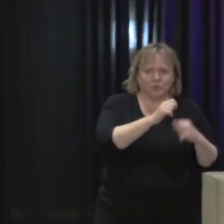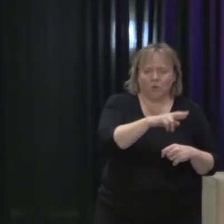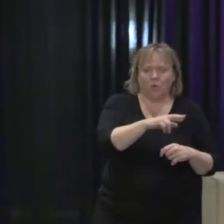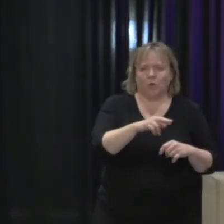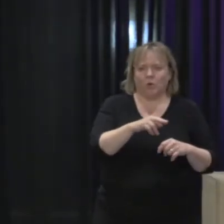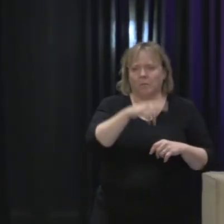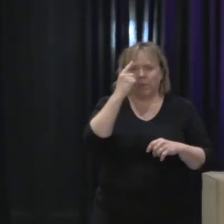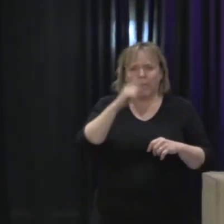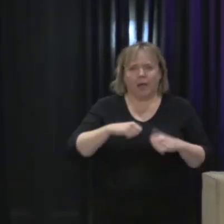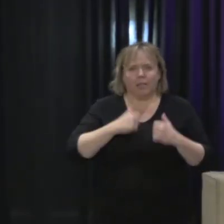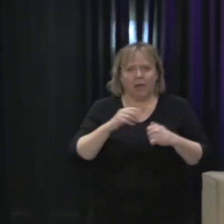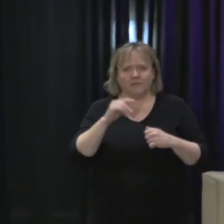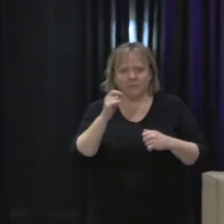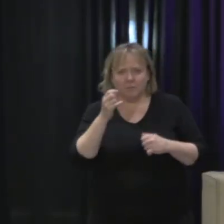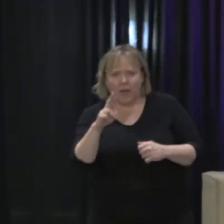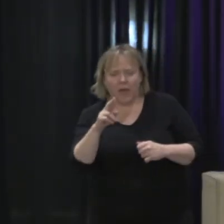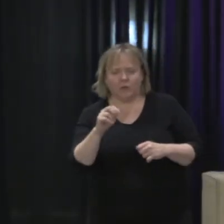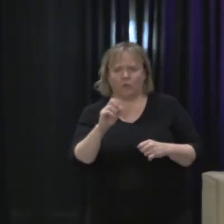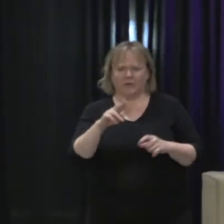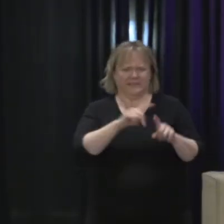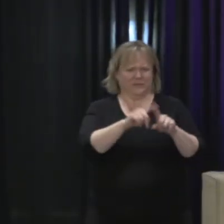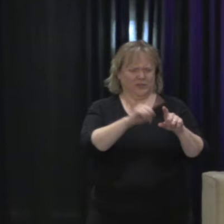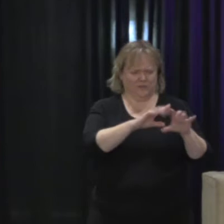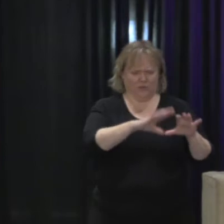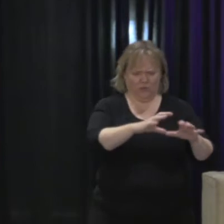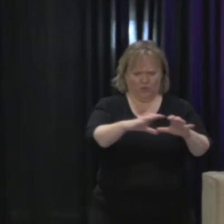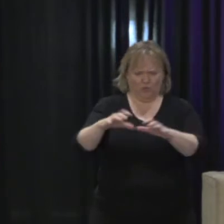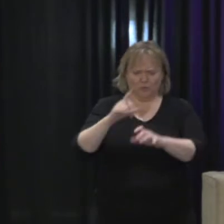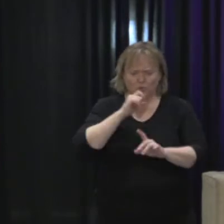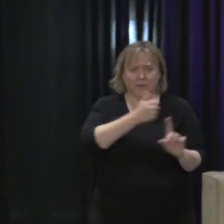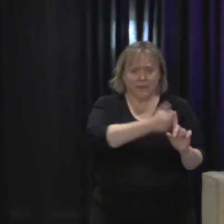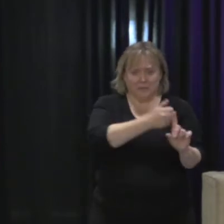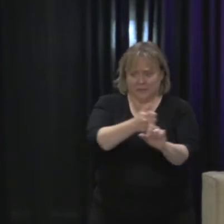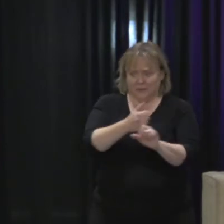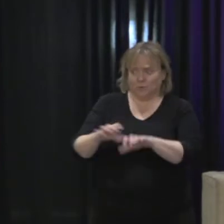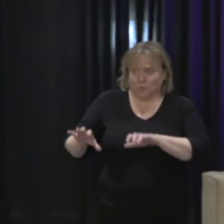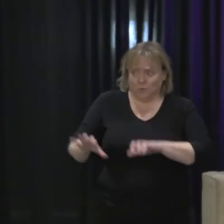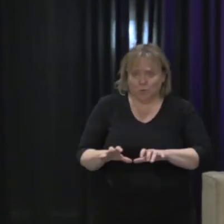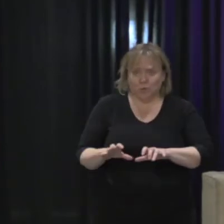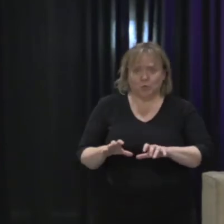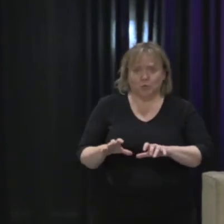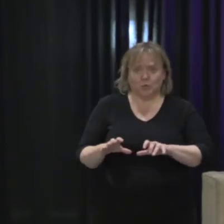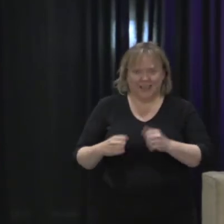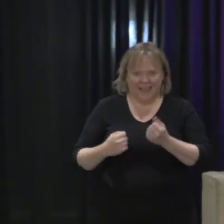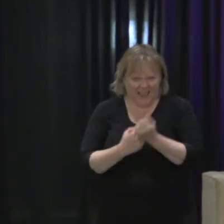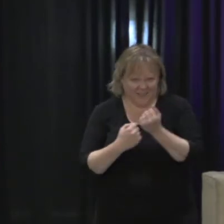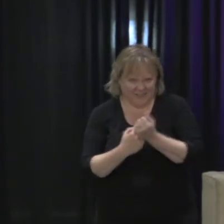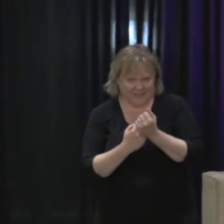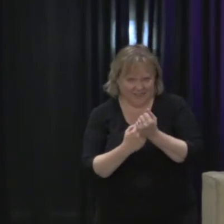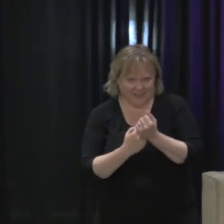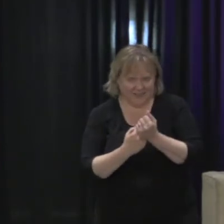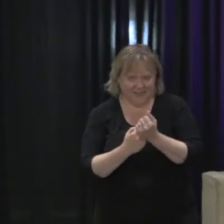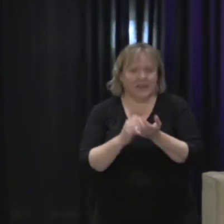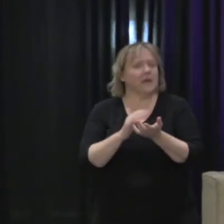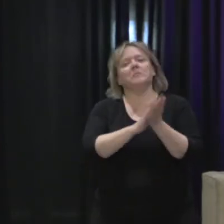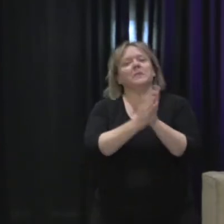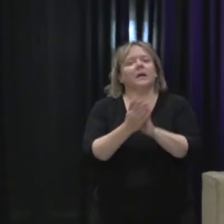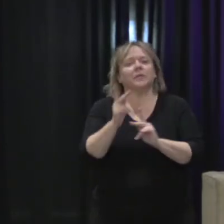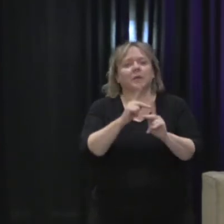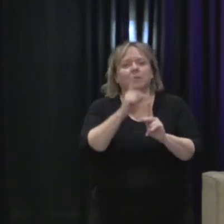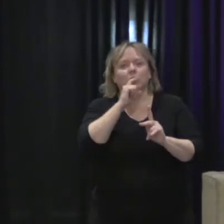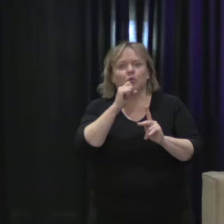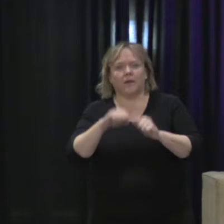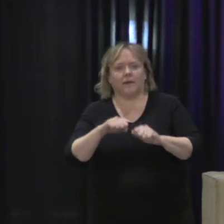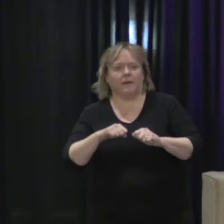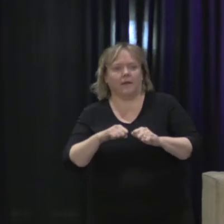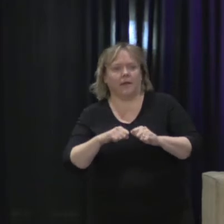Black Lives Matter advocates, groups that are involved in advocacy at the community level to inform the domestic violence advocacy